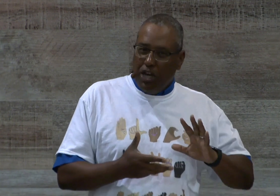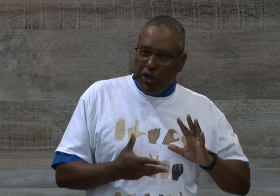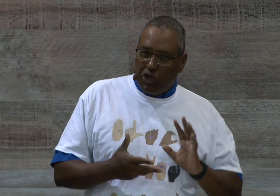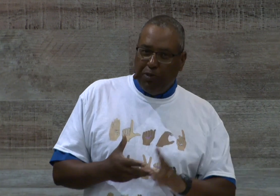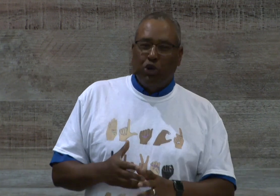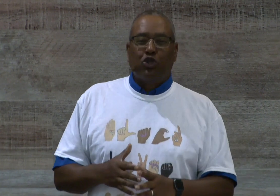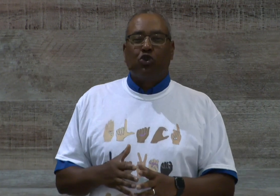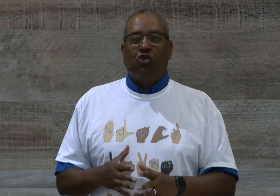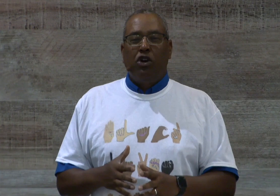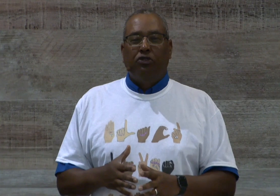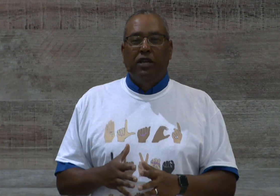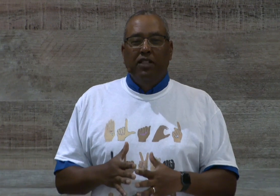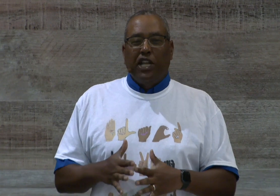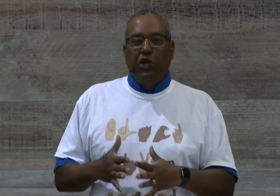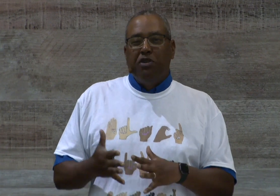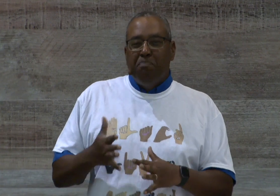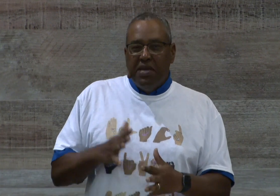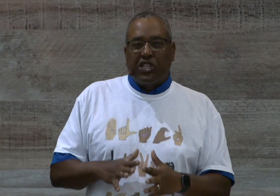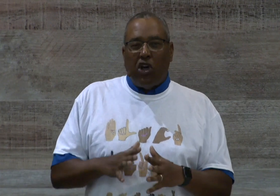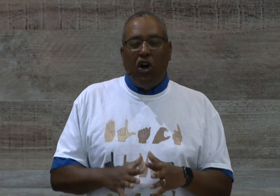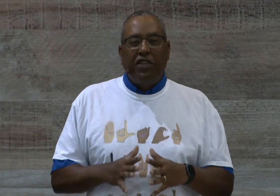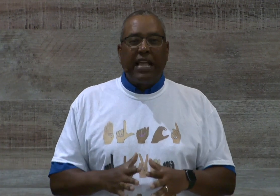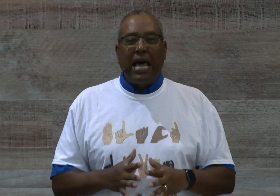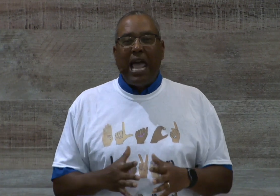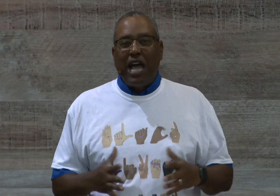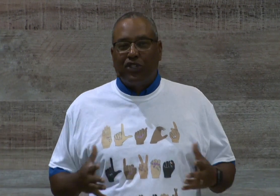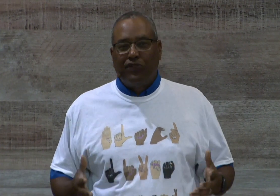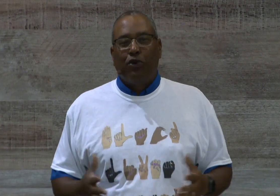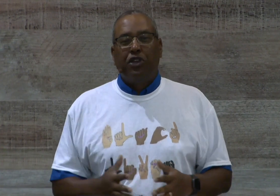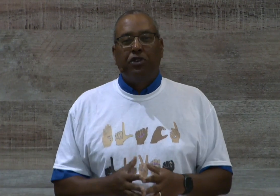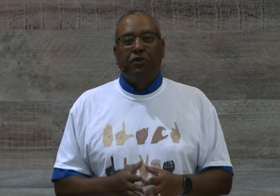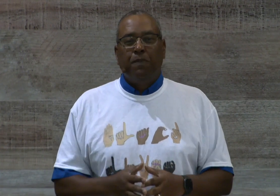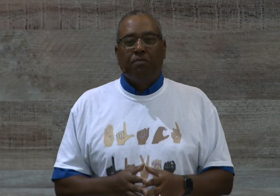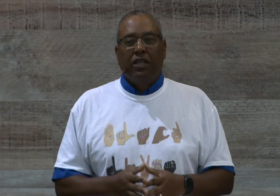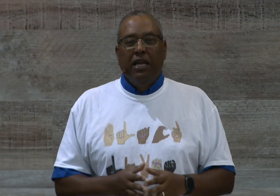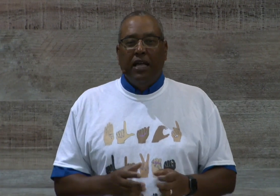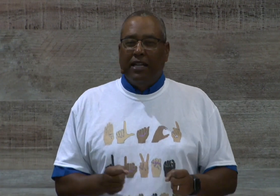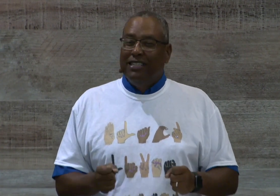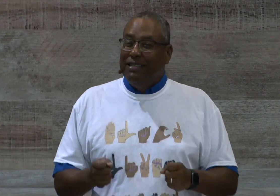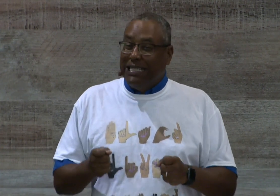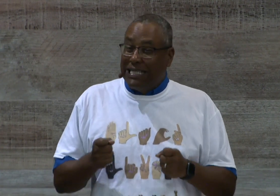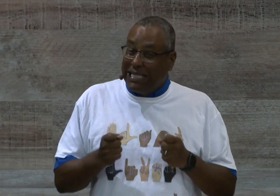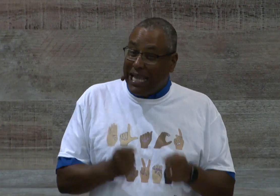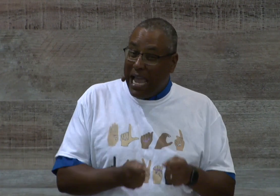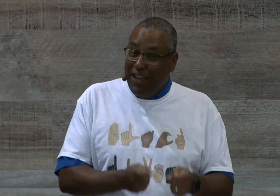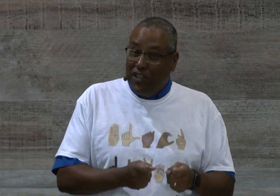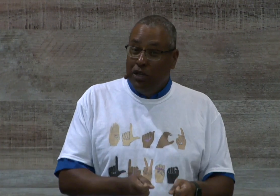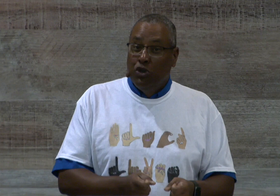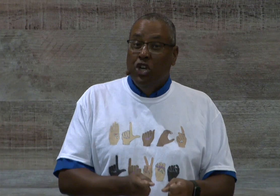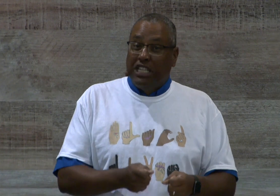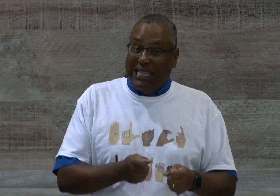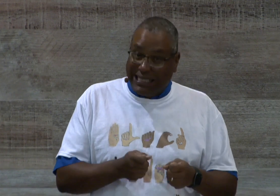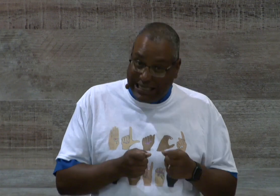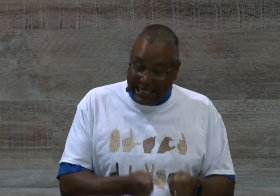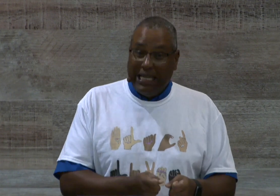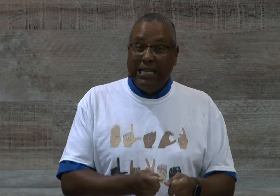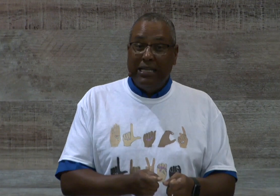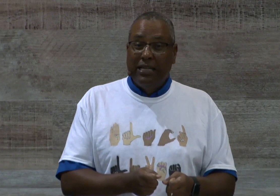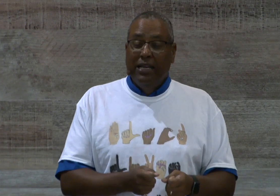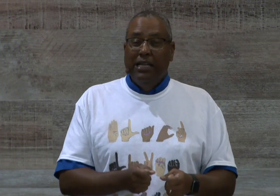your spiritual growth, that you would miss all that God has for you, to enslave you to sin, to